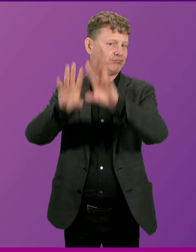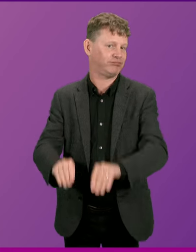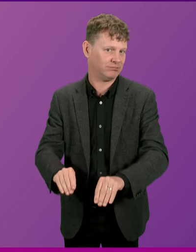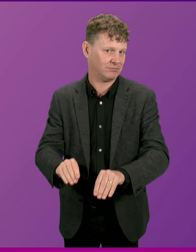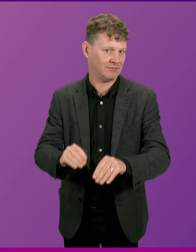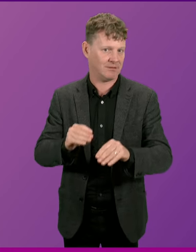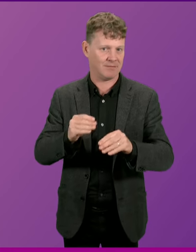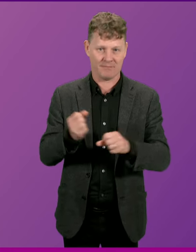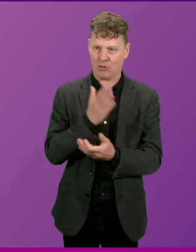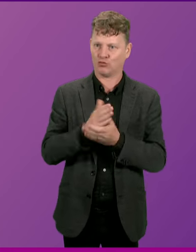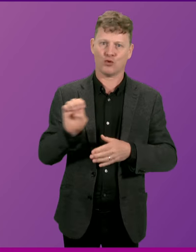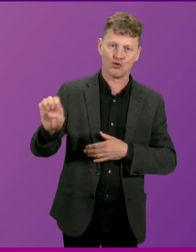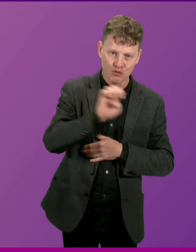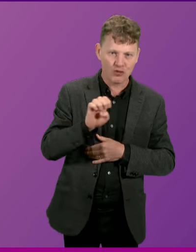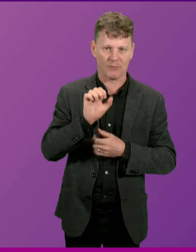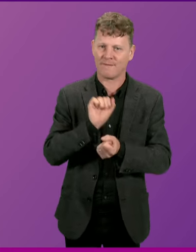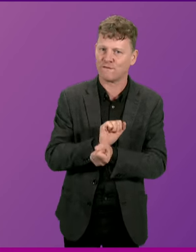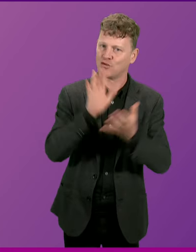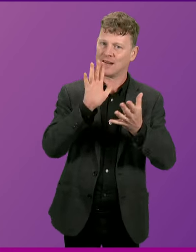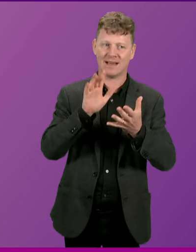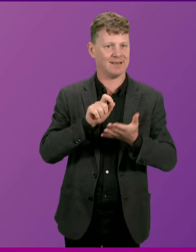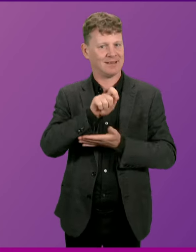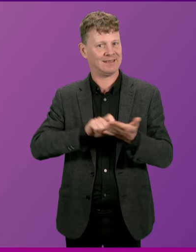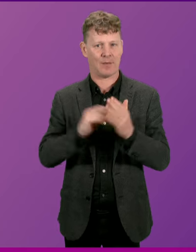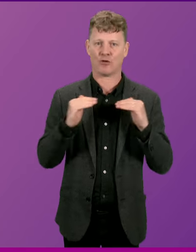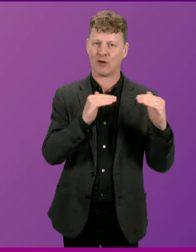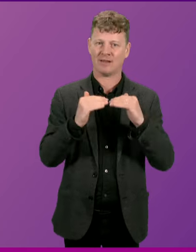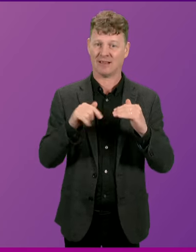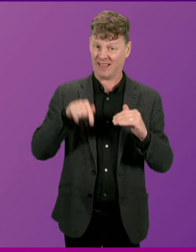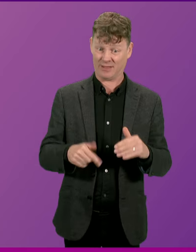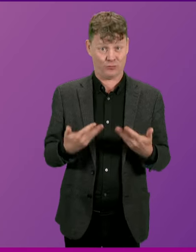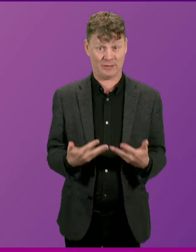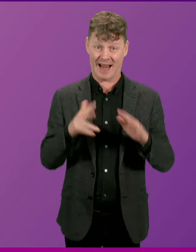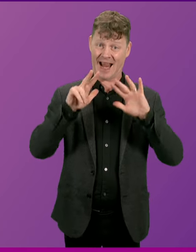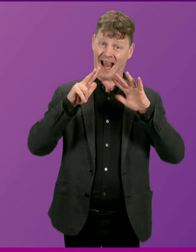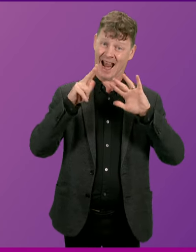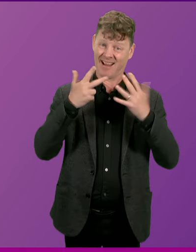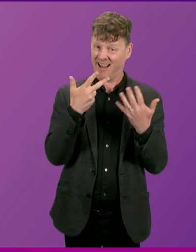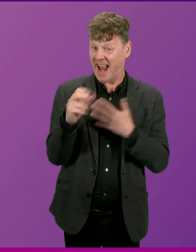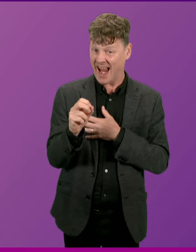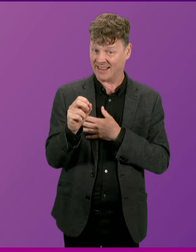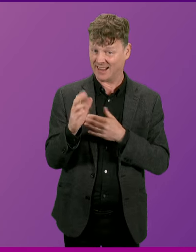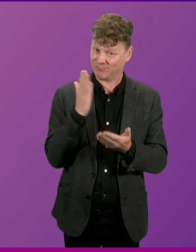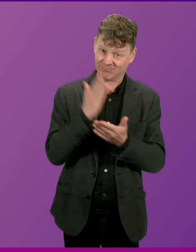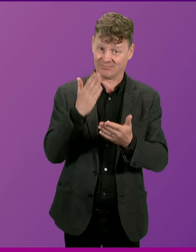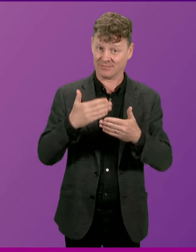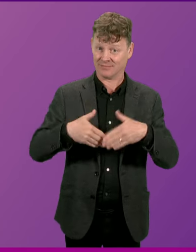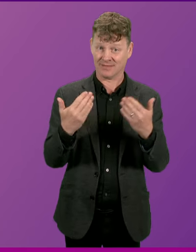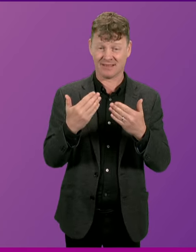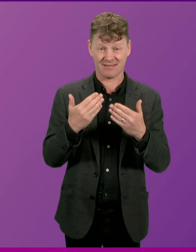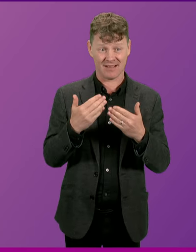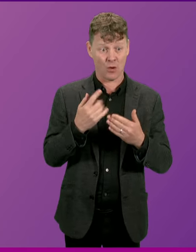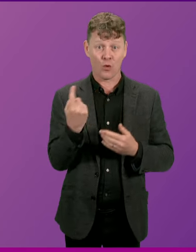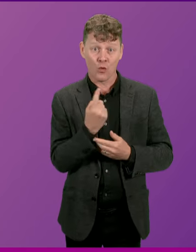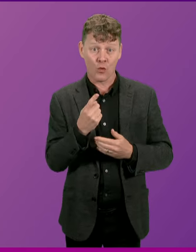for Western Europe. On this day, the 80th anniversary, and as the veterans of that day become fewer and